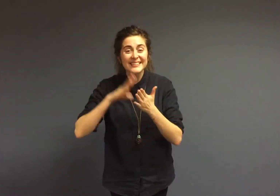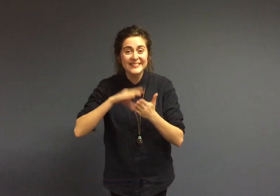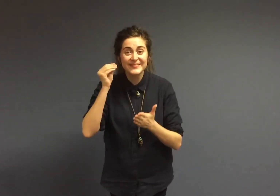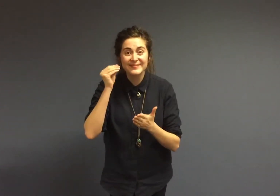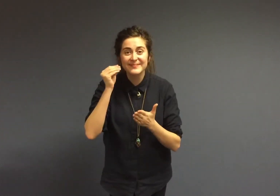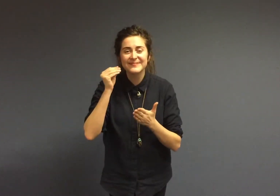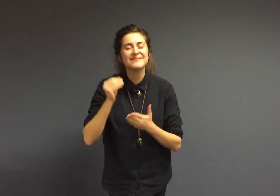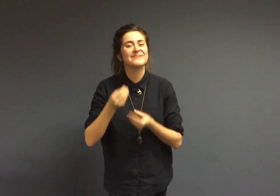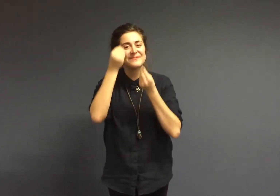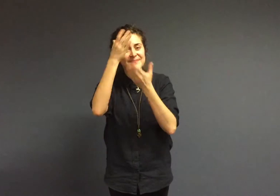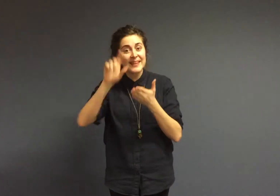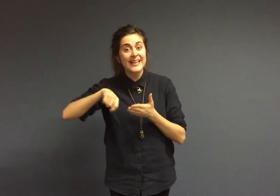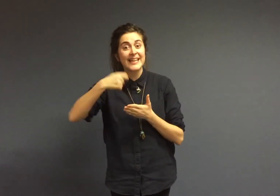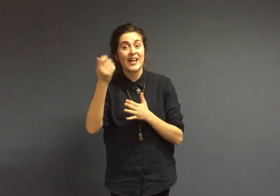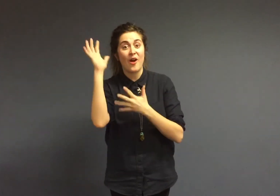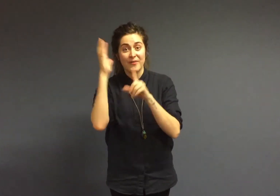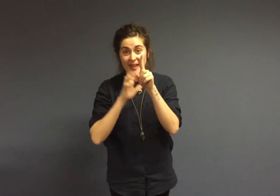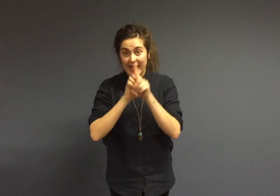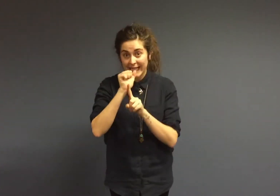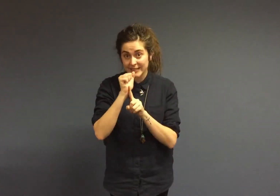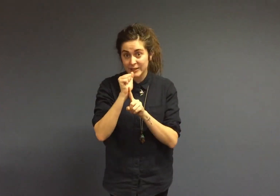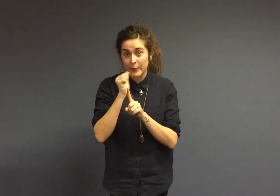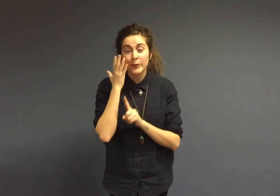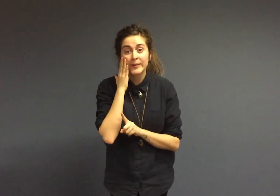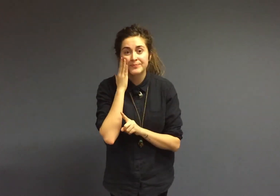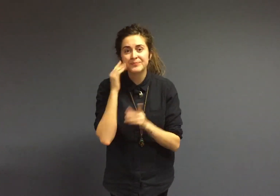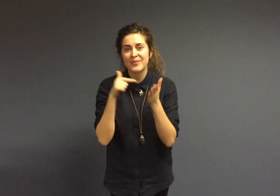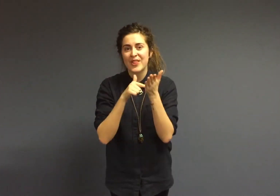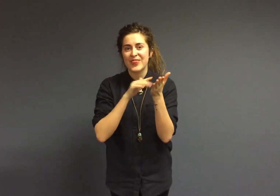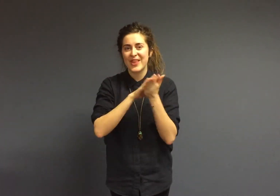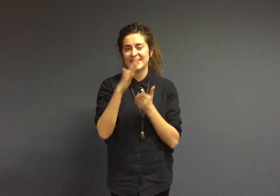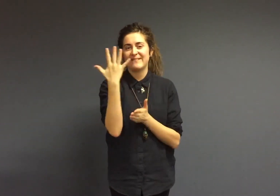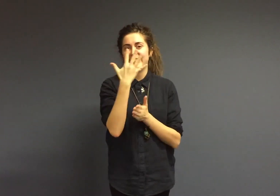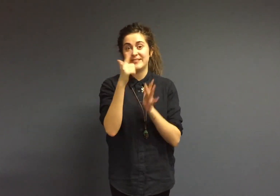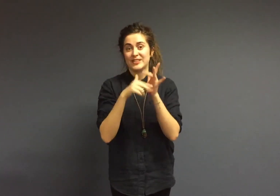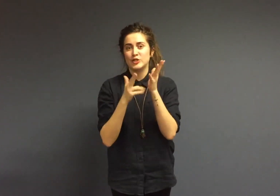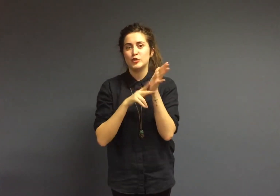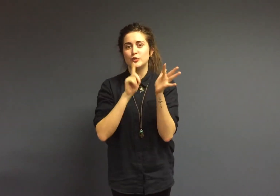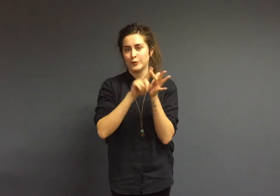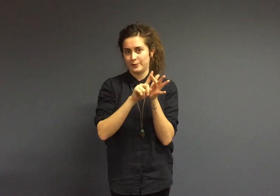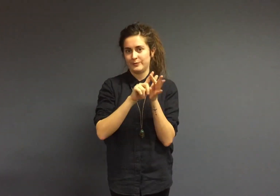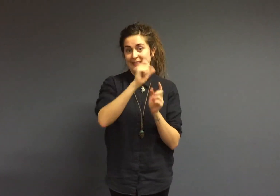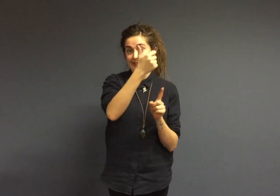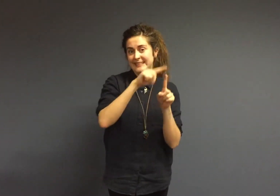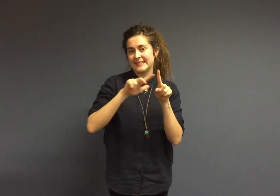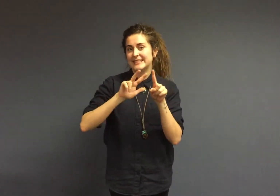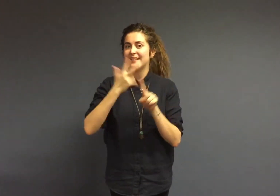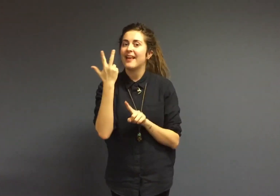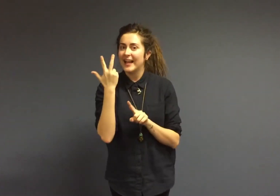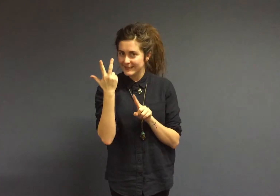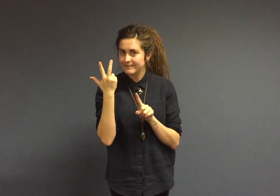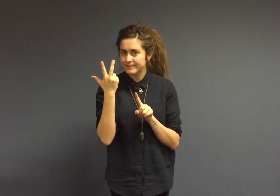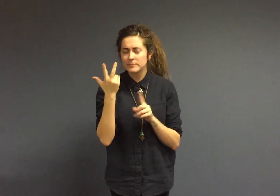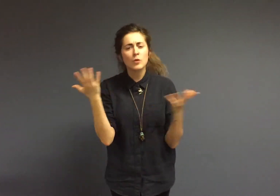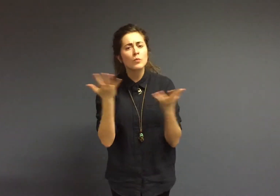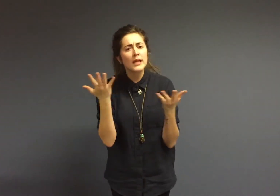Hi Auslan students, just letting you know the next Auslan catch-up will be on Thursday the 15th of June from 6 till 8 p.m.